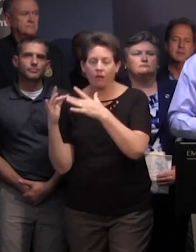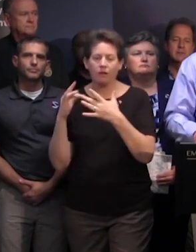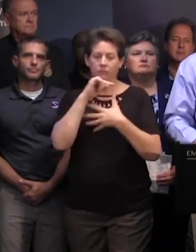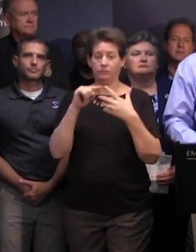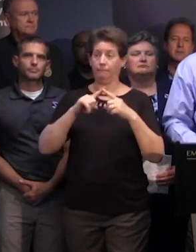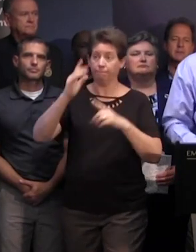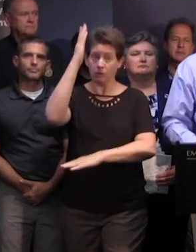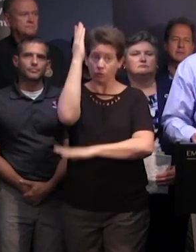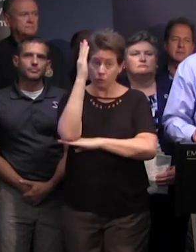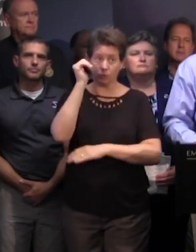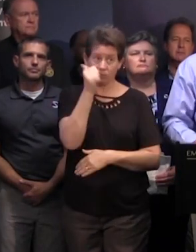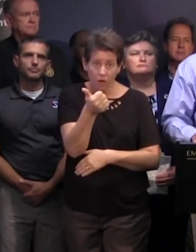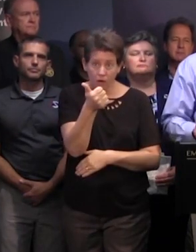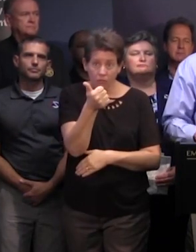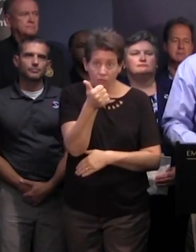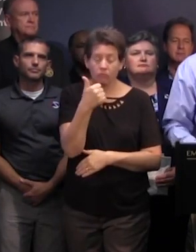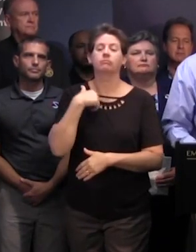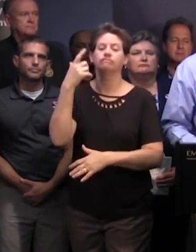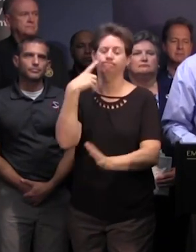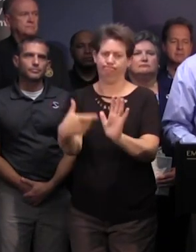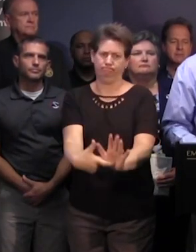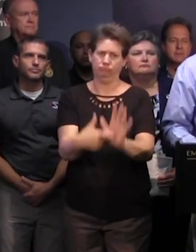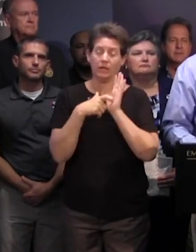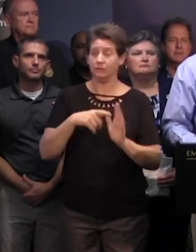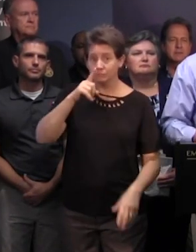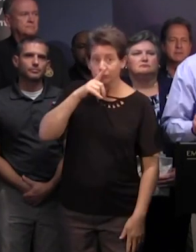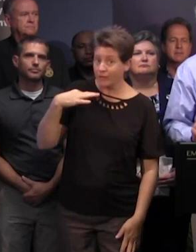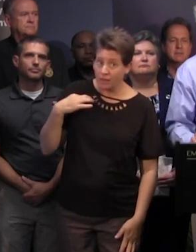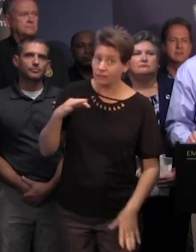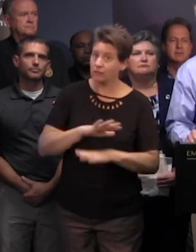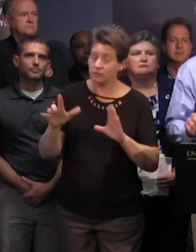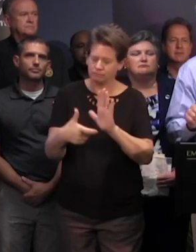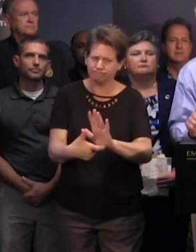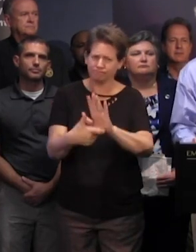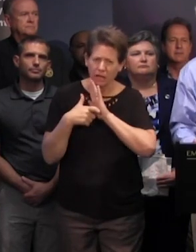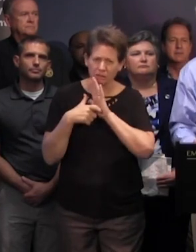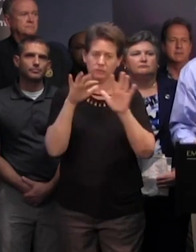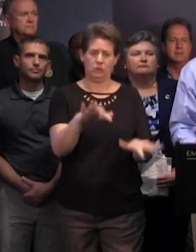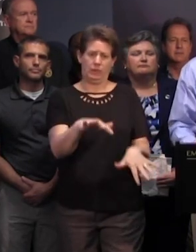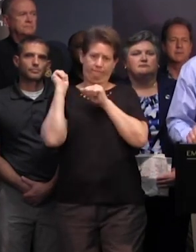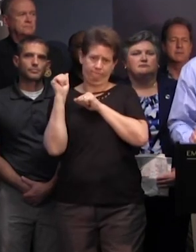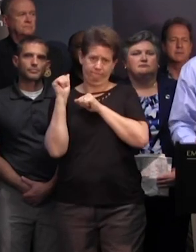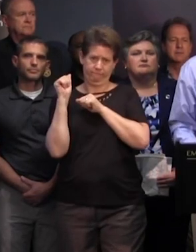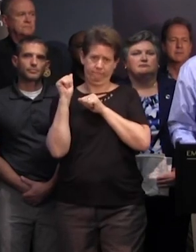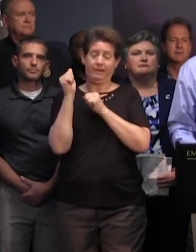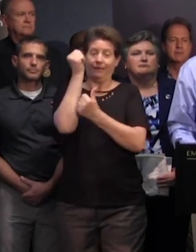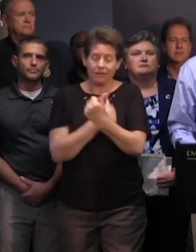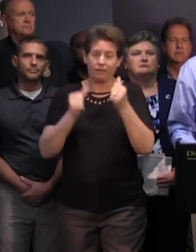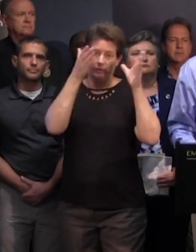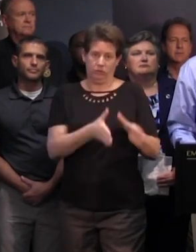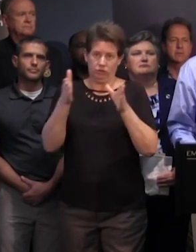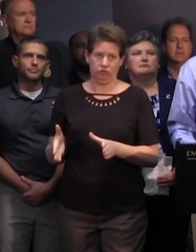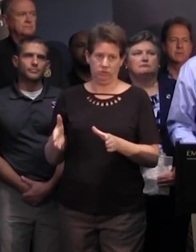of noon tomorrow i'm ordering a mandatory not voluntary but mandatory evacuation of everybody